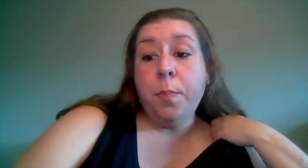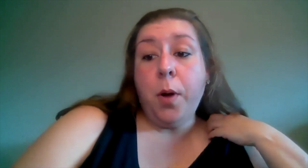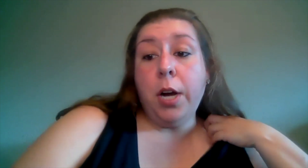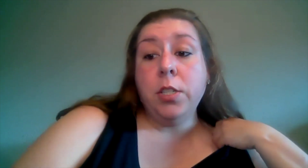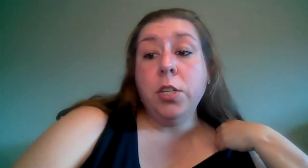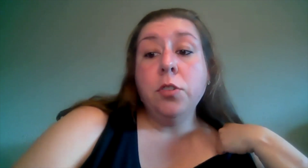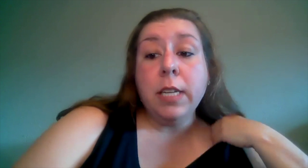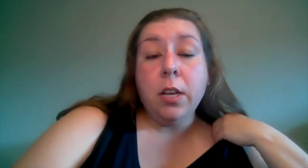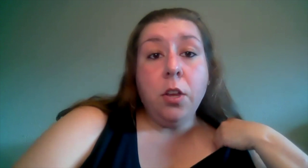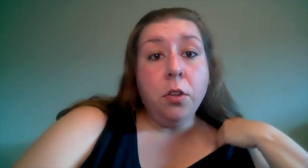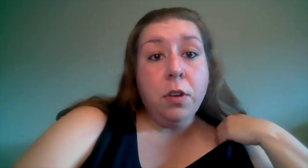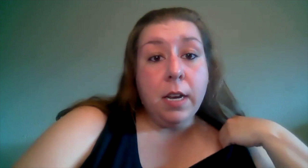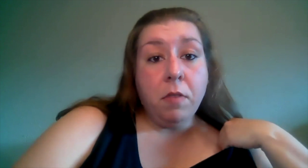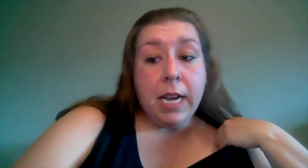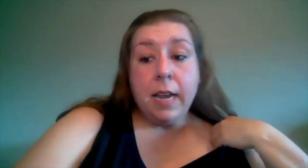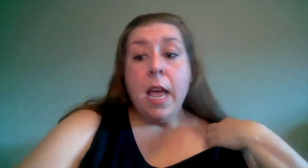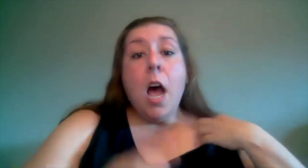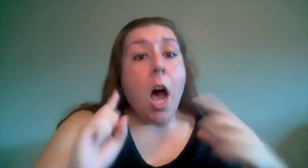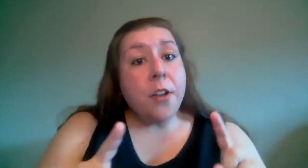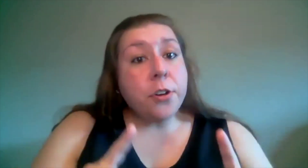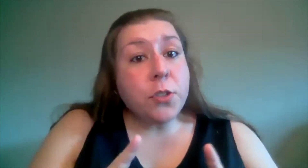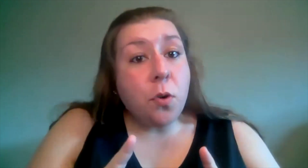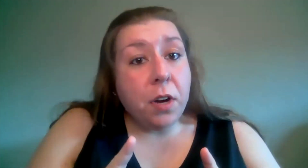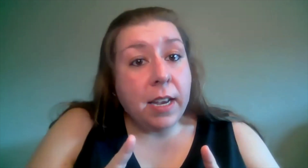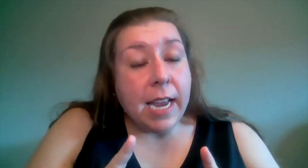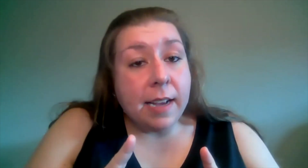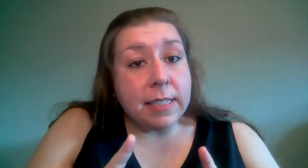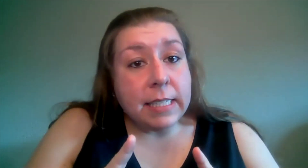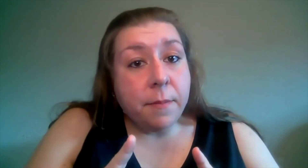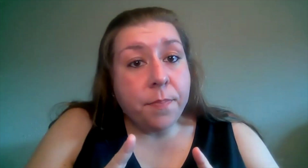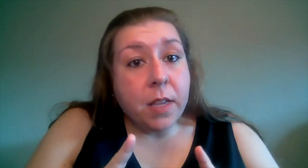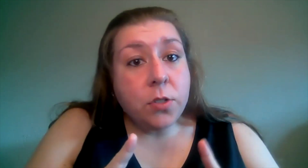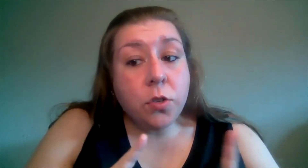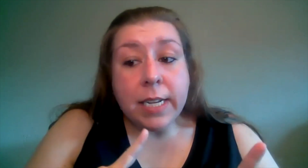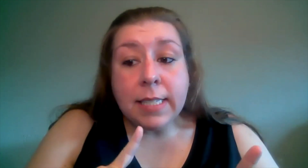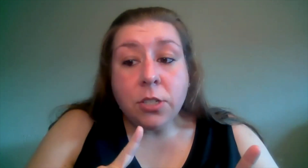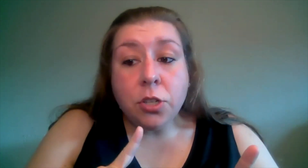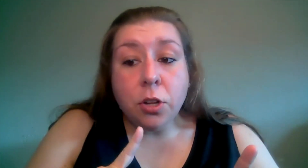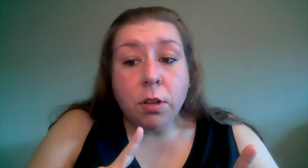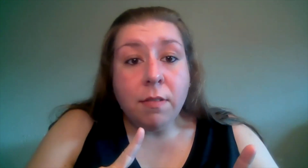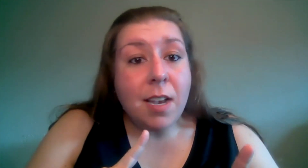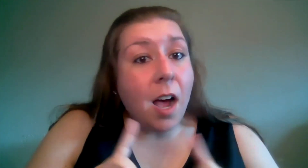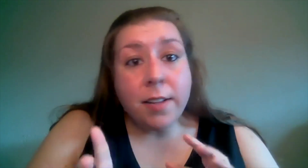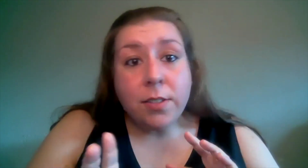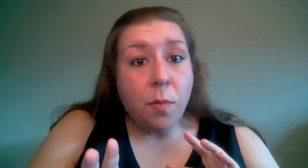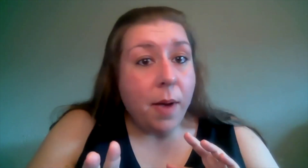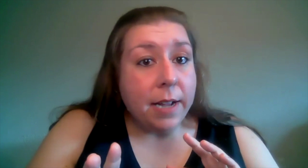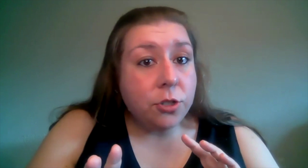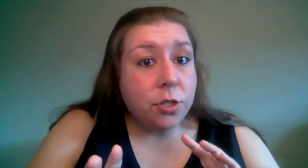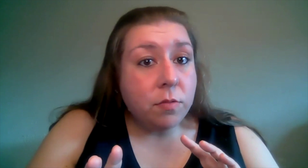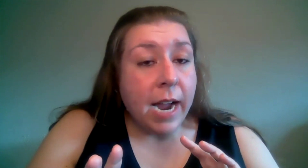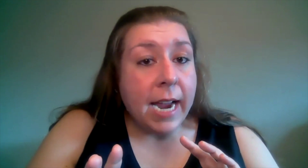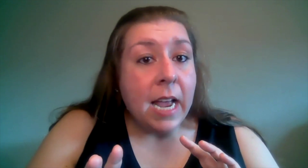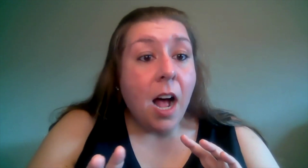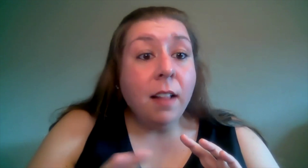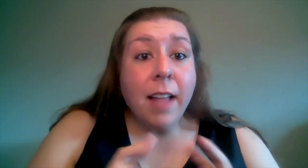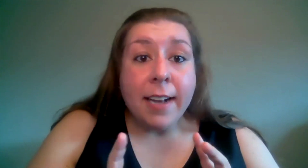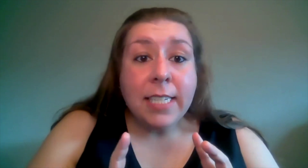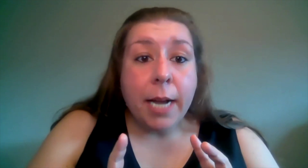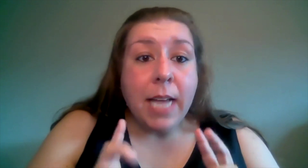parts usually included in a reading underscoring yes transitional not so much right a lot of times